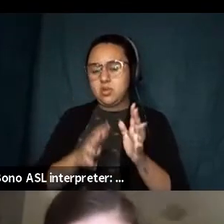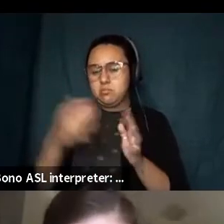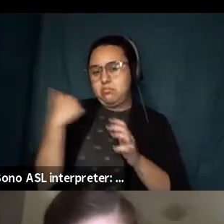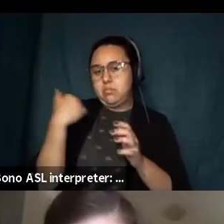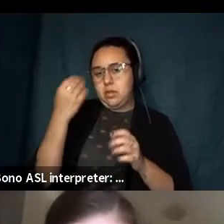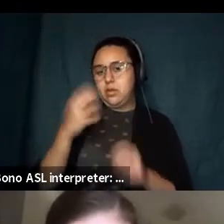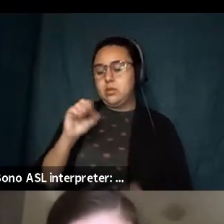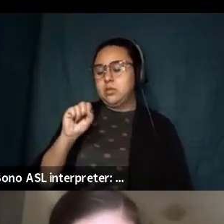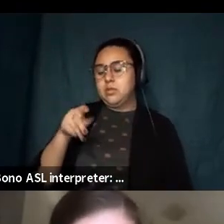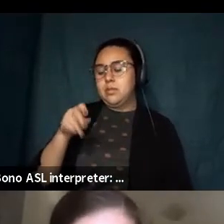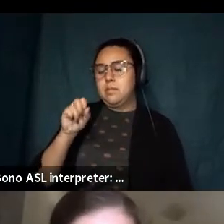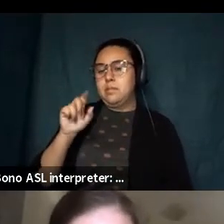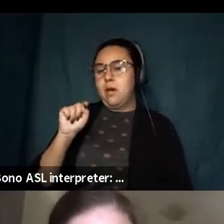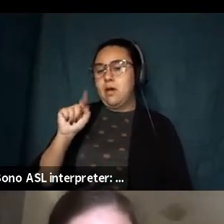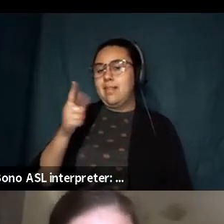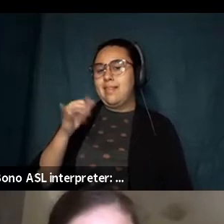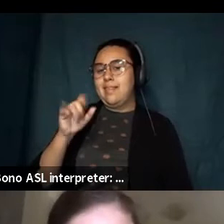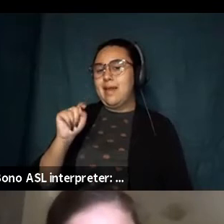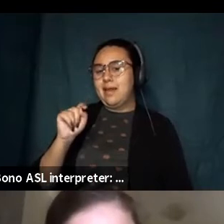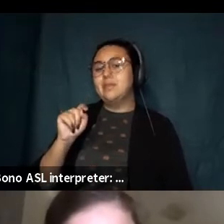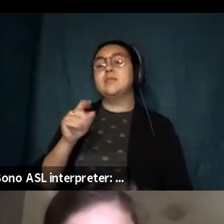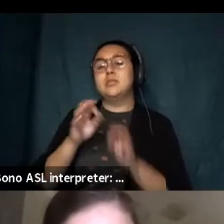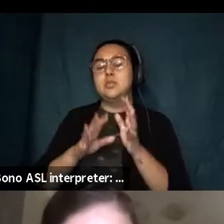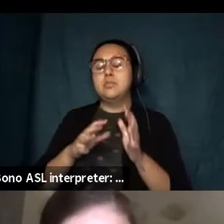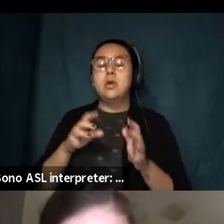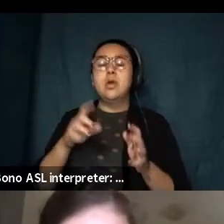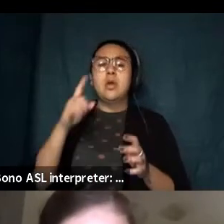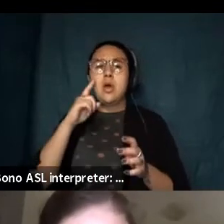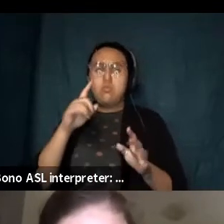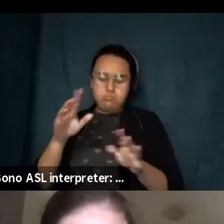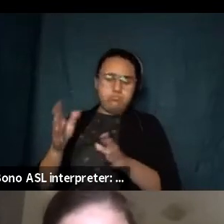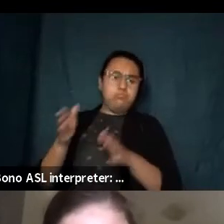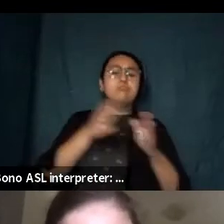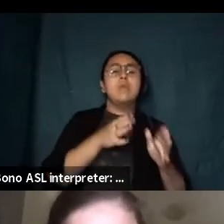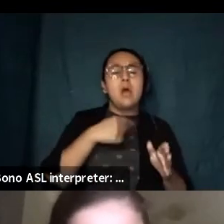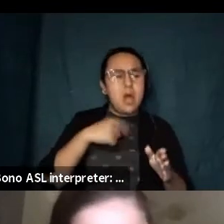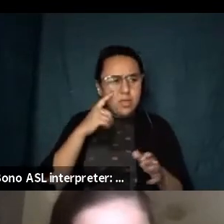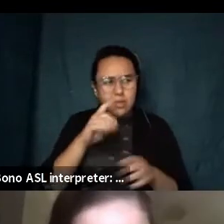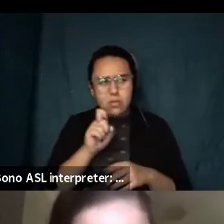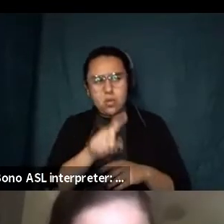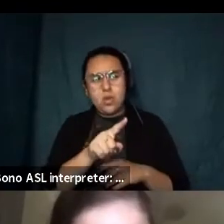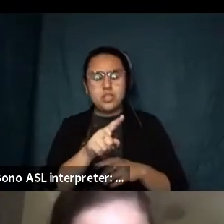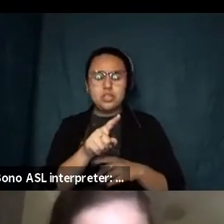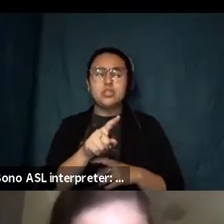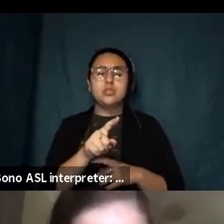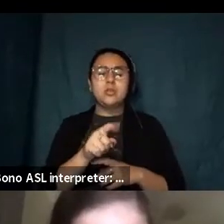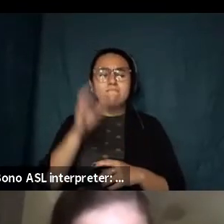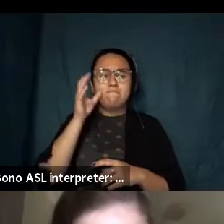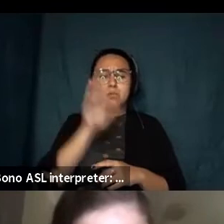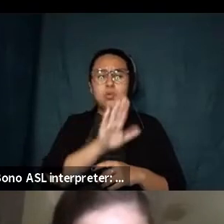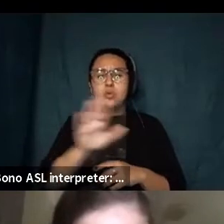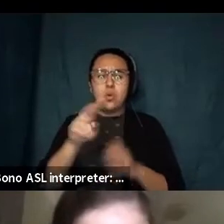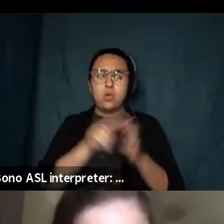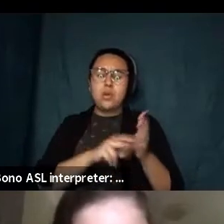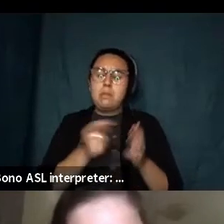i thought maybe i would throw out a question to kick off the conversation and listening to your readings i i have a kind of selfish